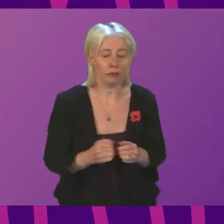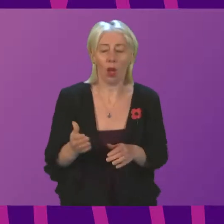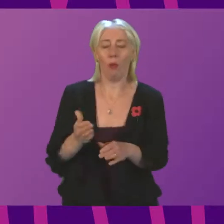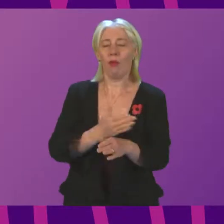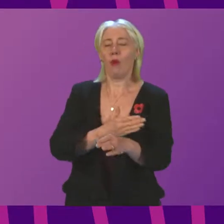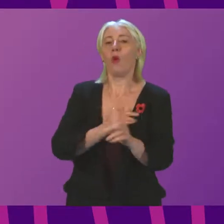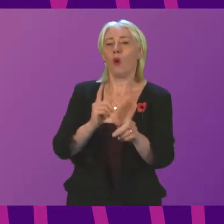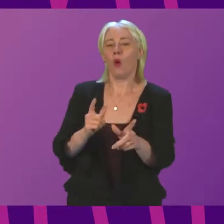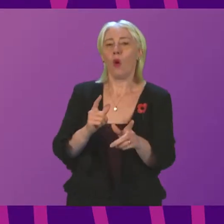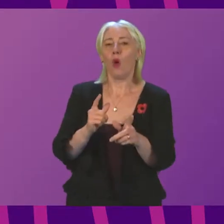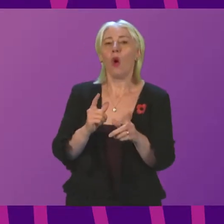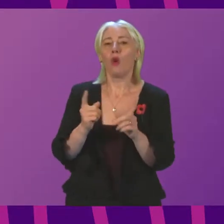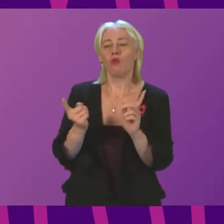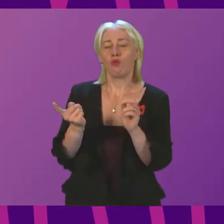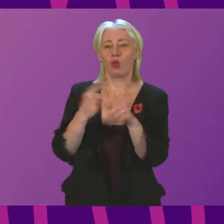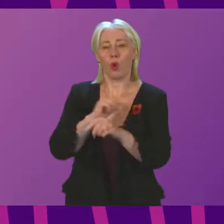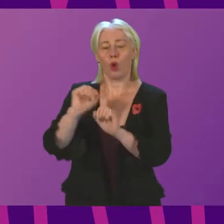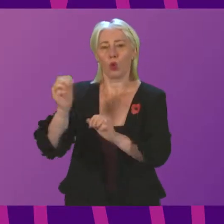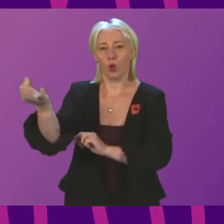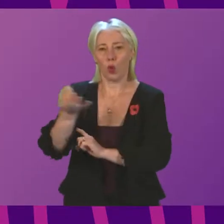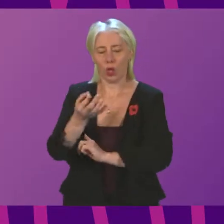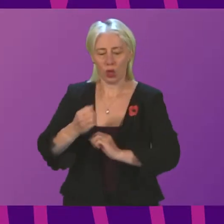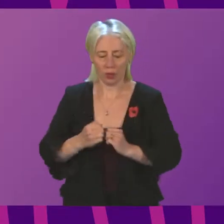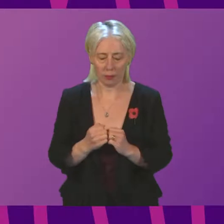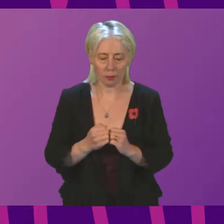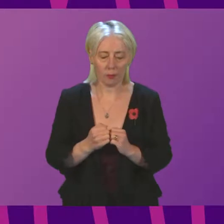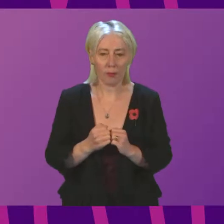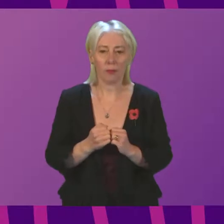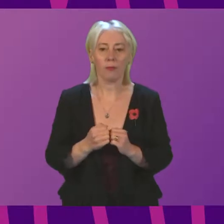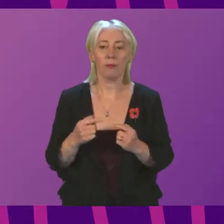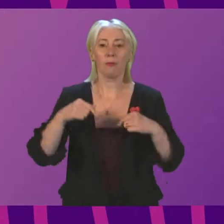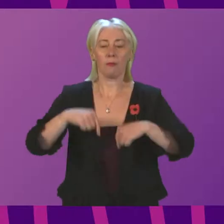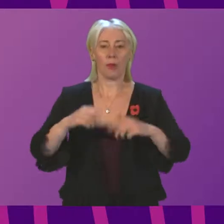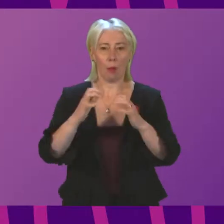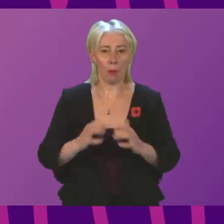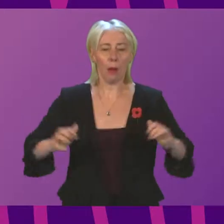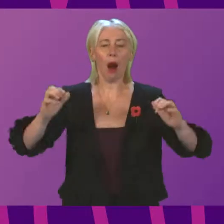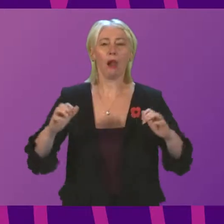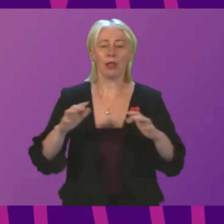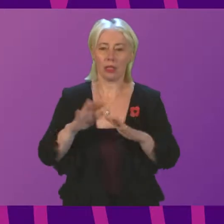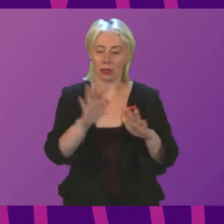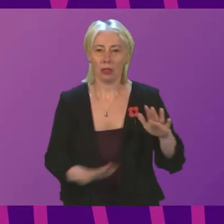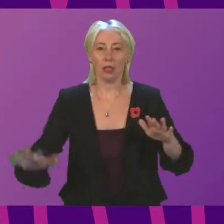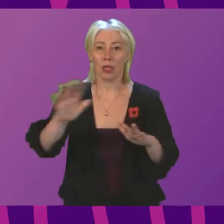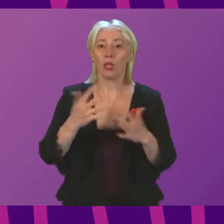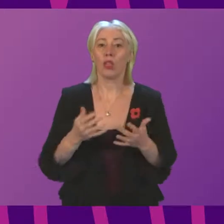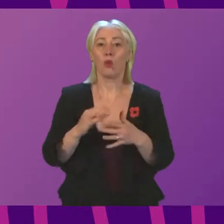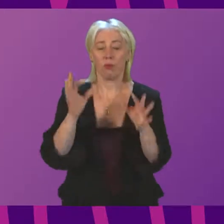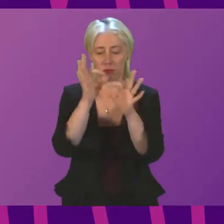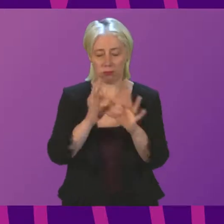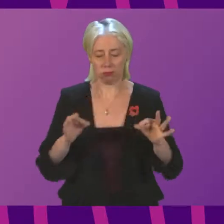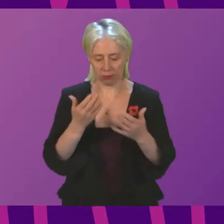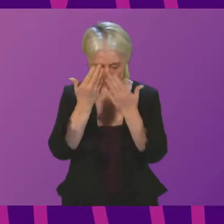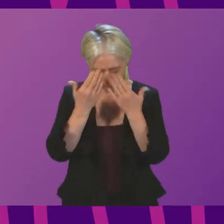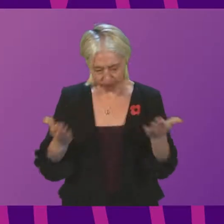the substance of Mr Ross's question, can I say that as a Parliament and as a country today, we fell silent to mark arms to stay.